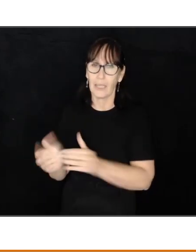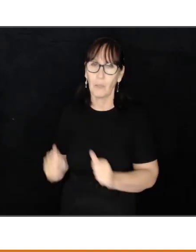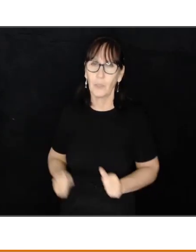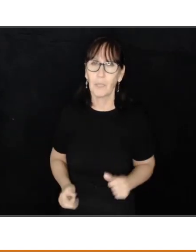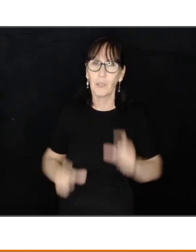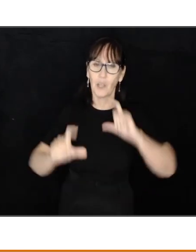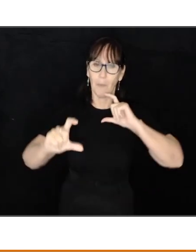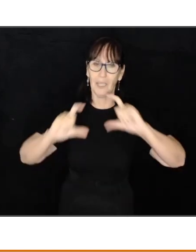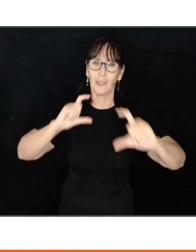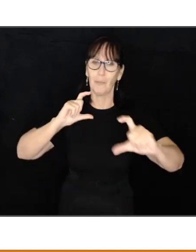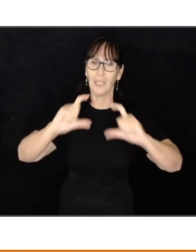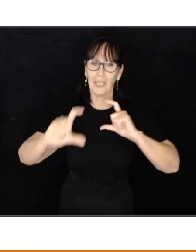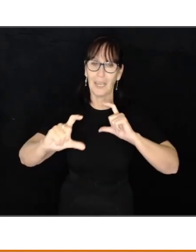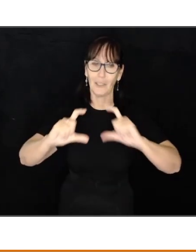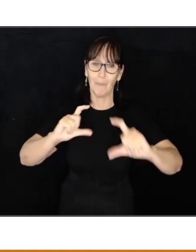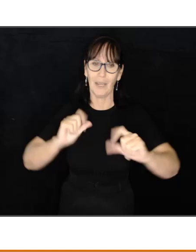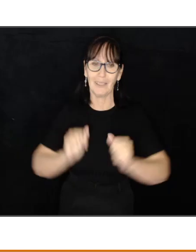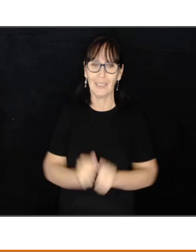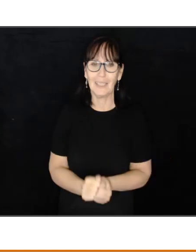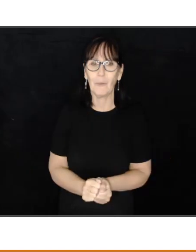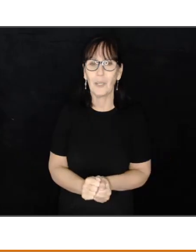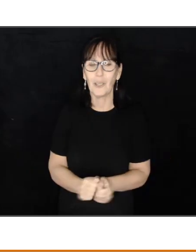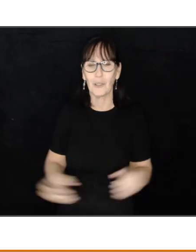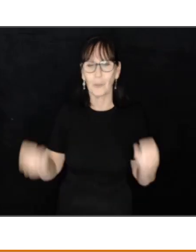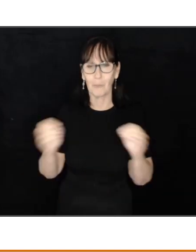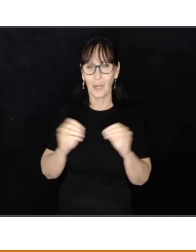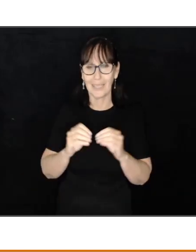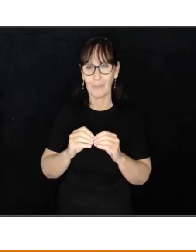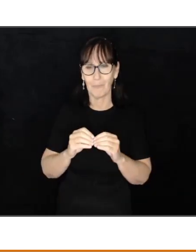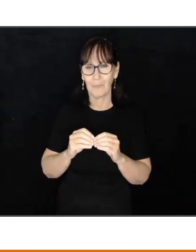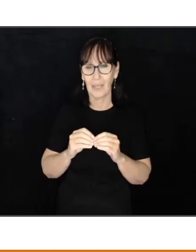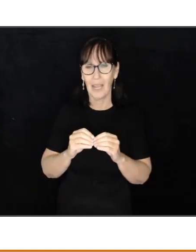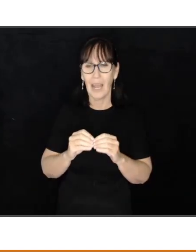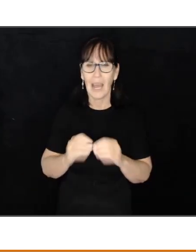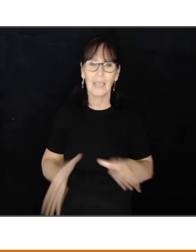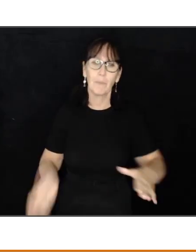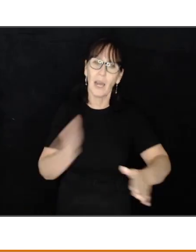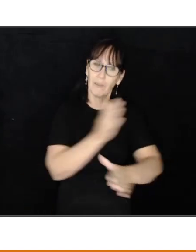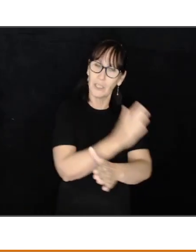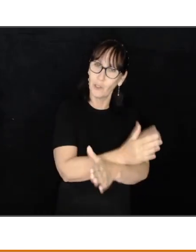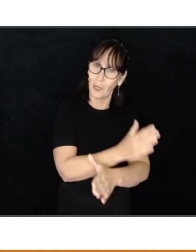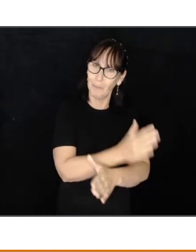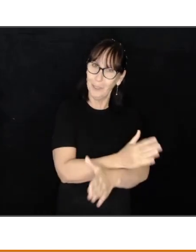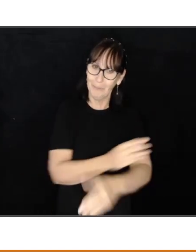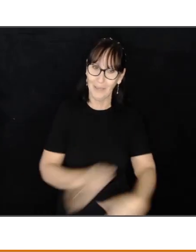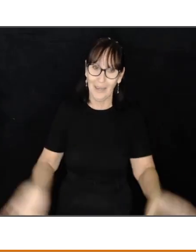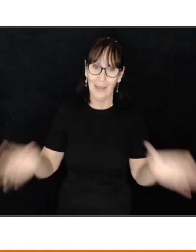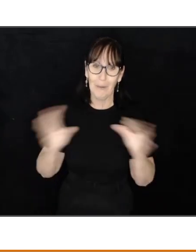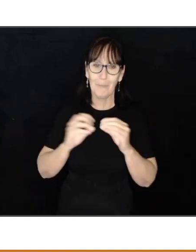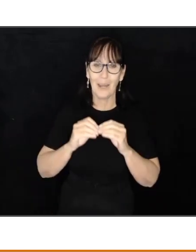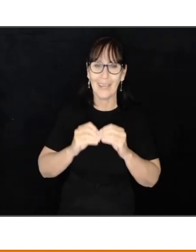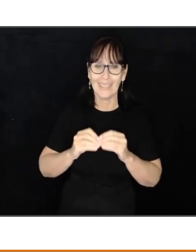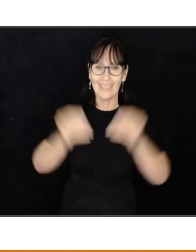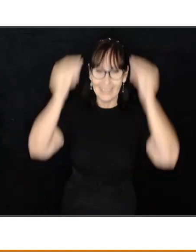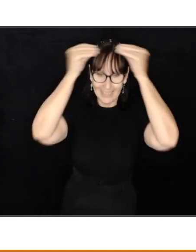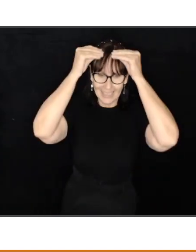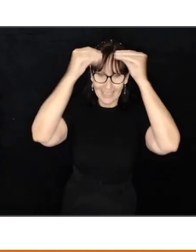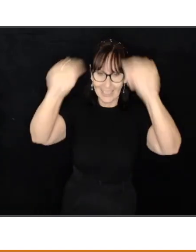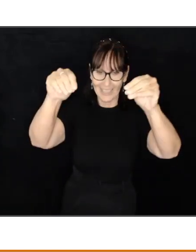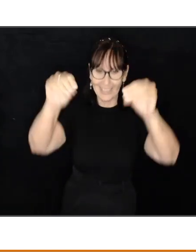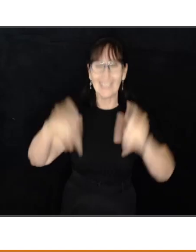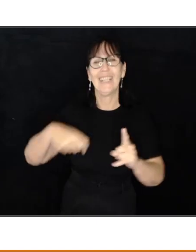Signing was a predominant communication method that we use with Bryden. As part of his job, Bryden